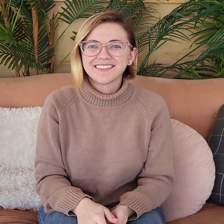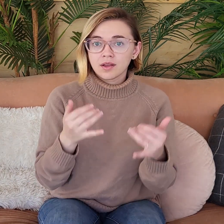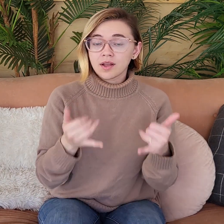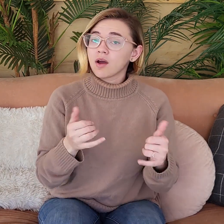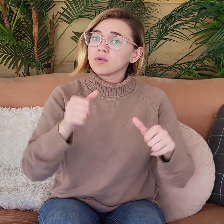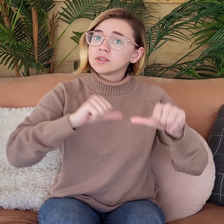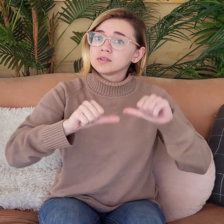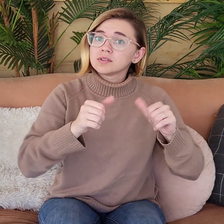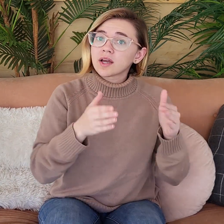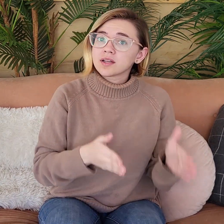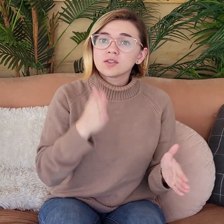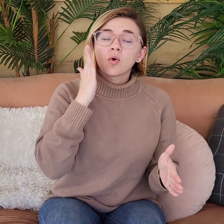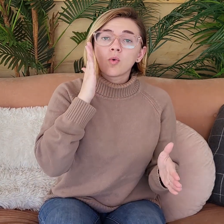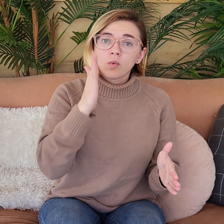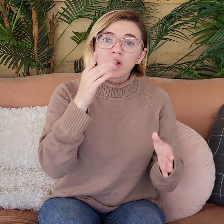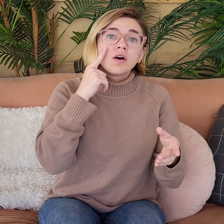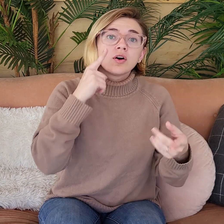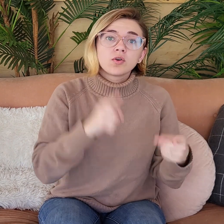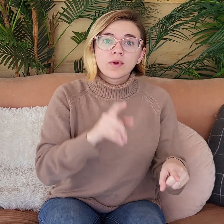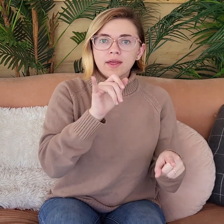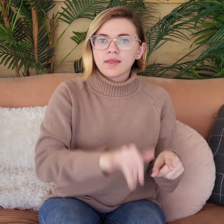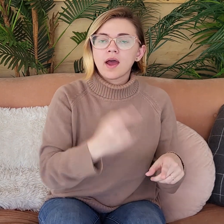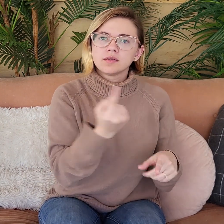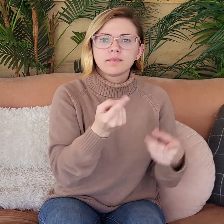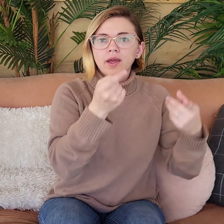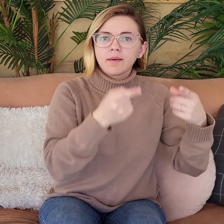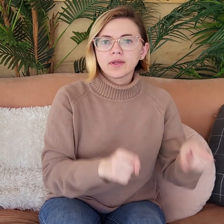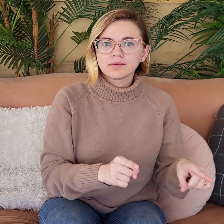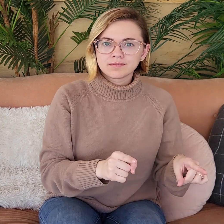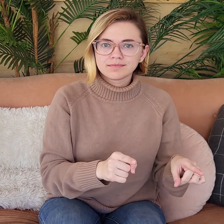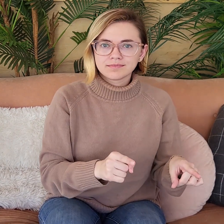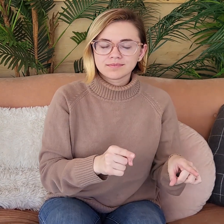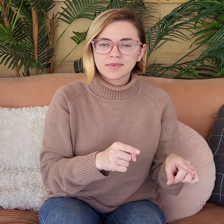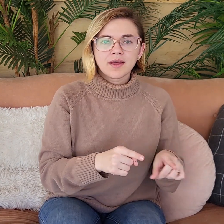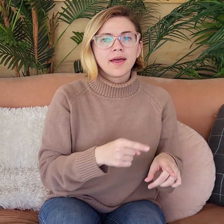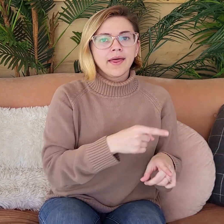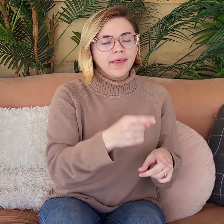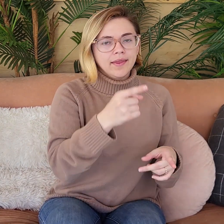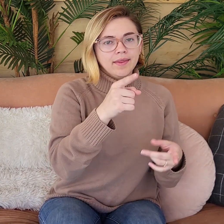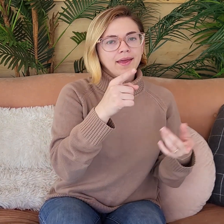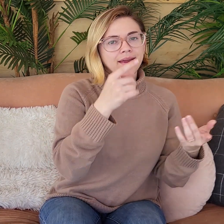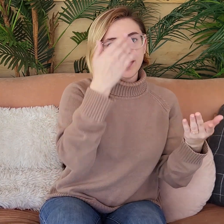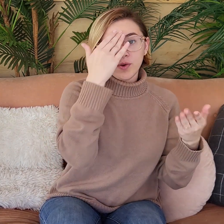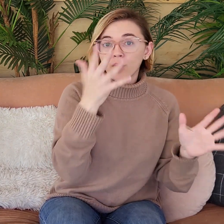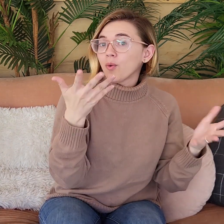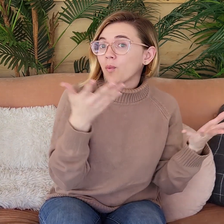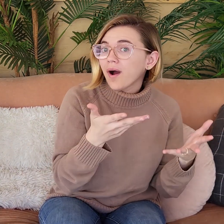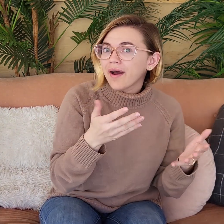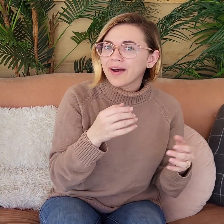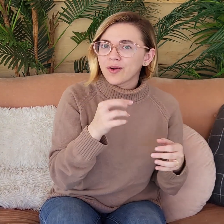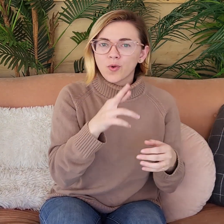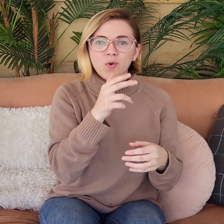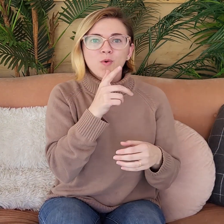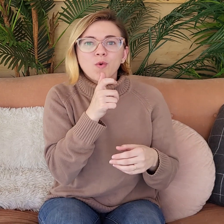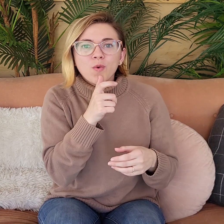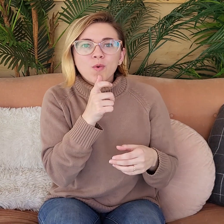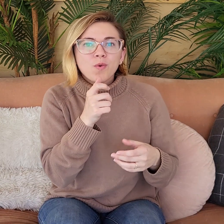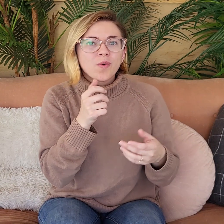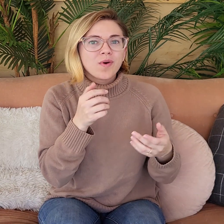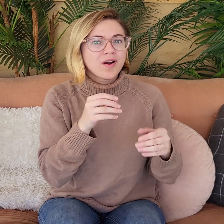Those four words started creation. Now, scientists will agree that something happened. They don't